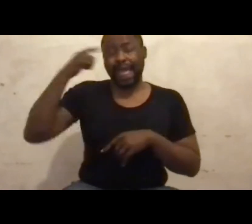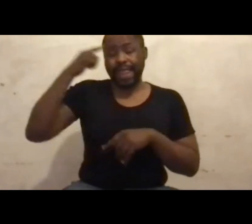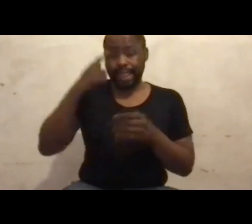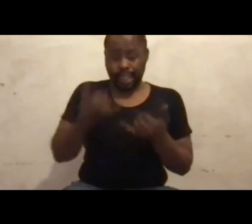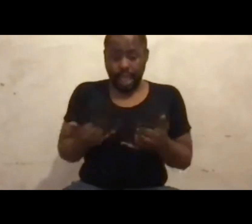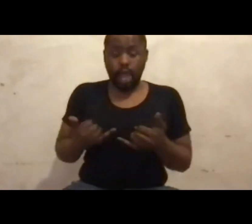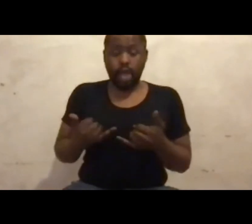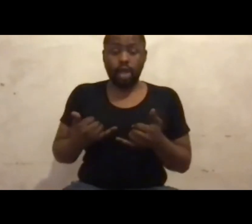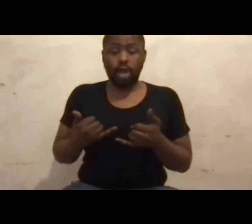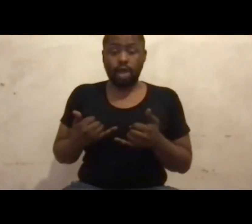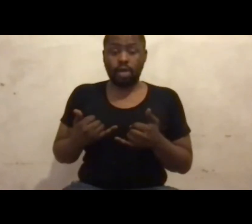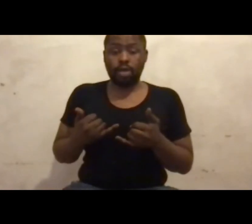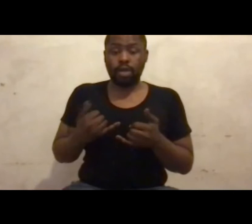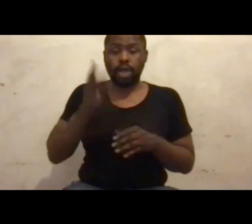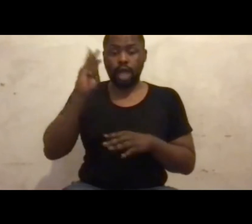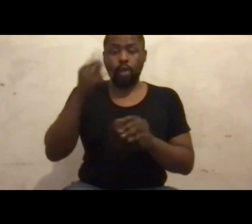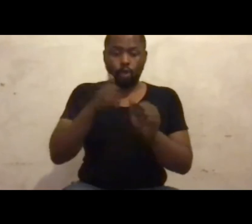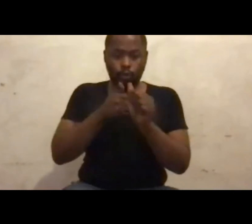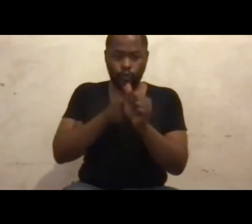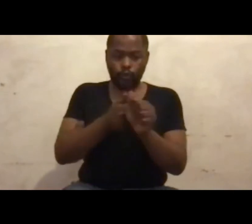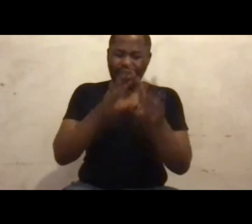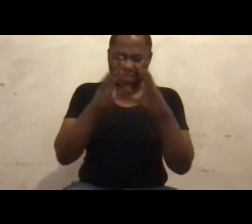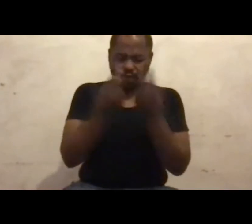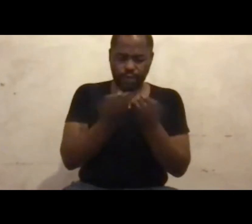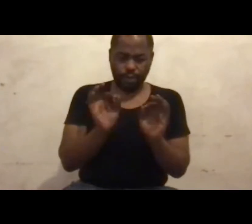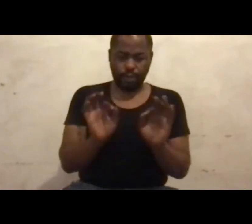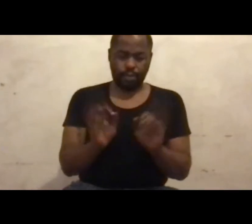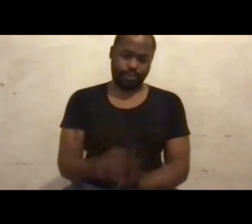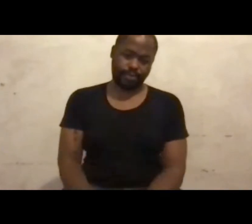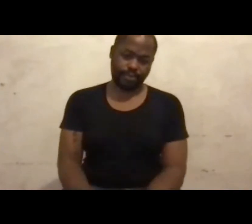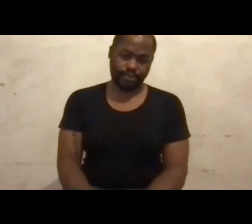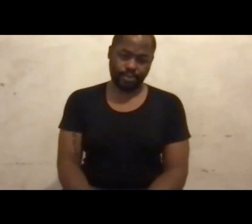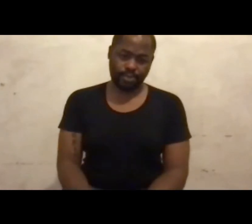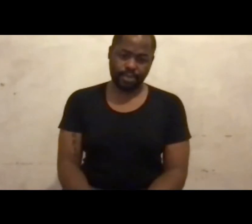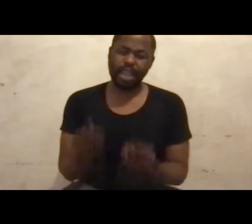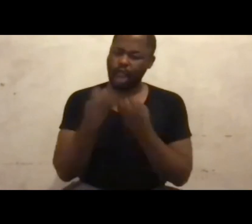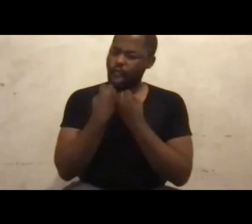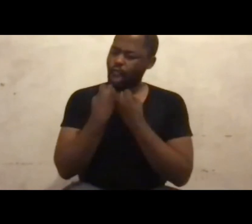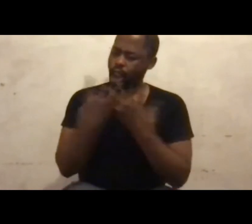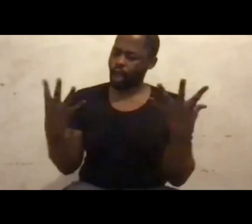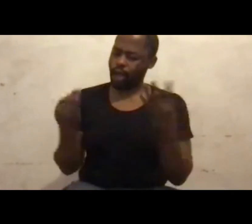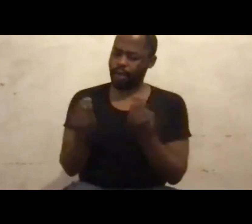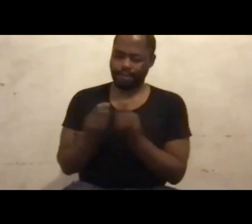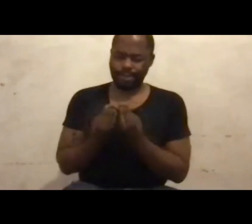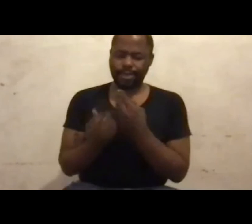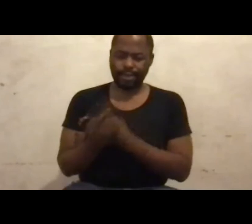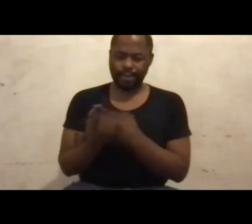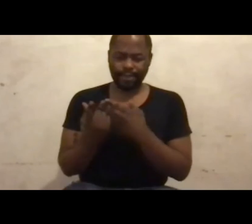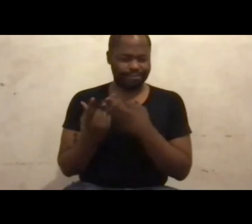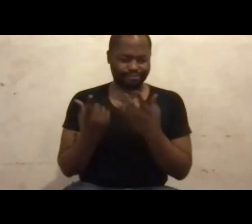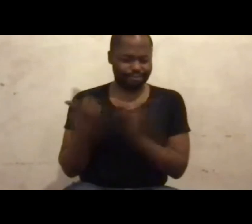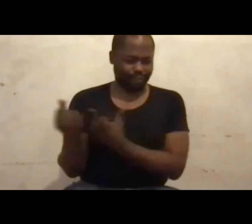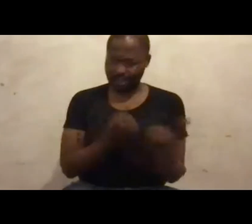should follow the rainbow and find my pot of gold. There's so much that I've done in my life, Lydia. And a lot I did.